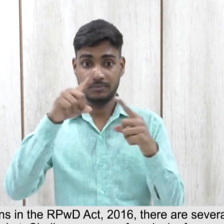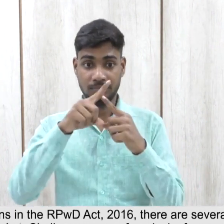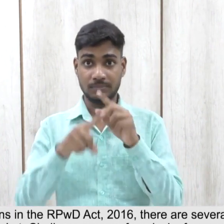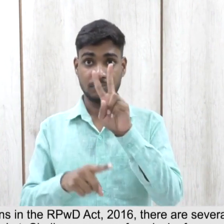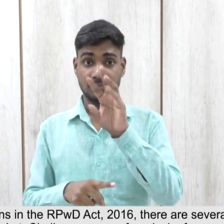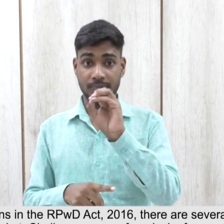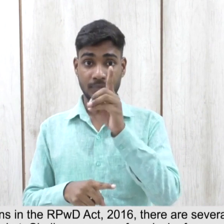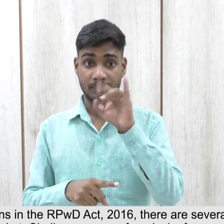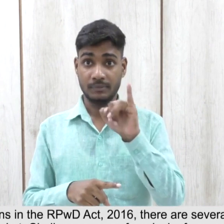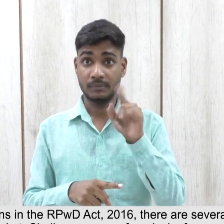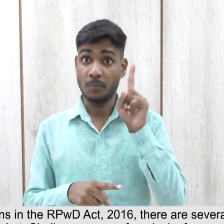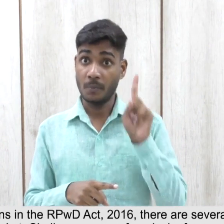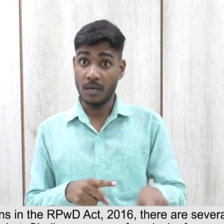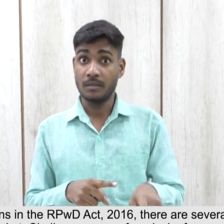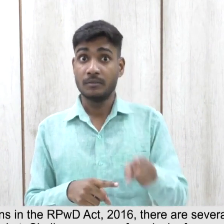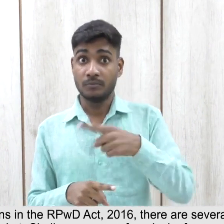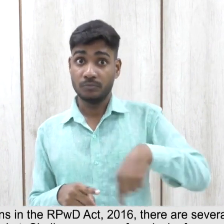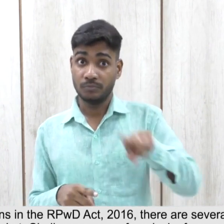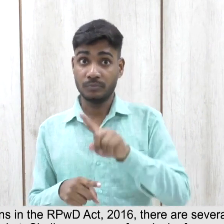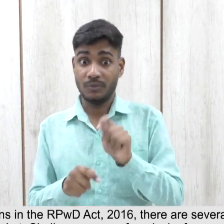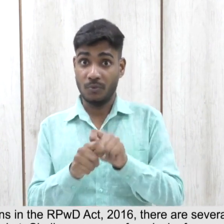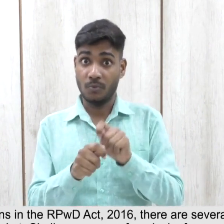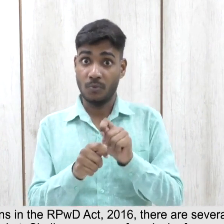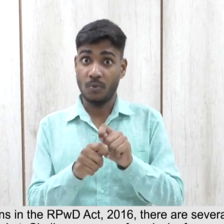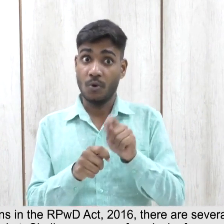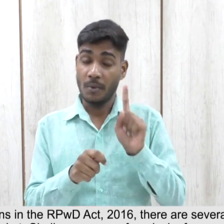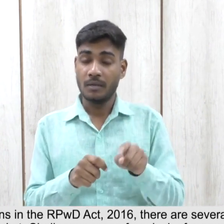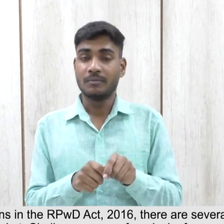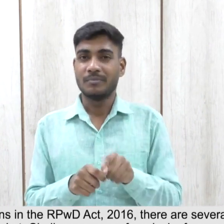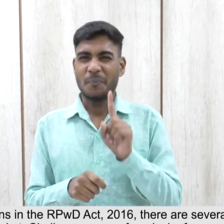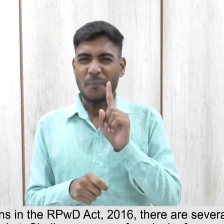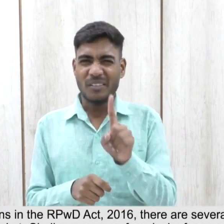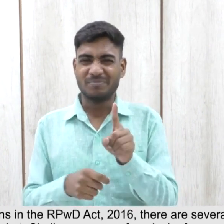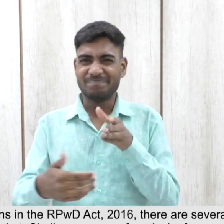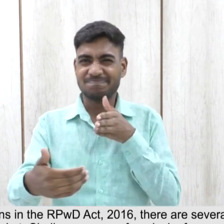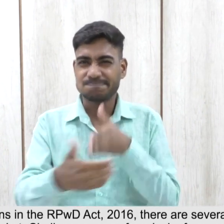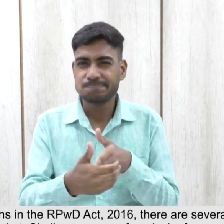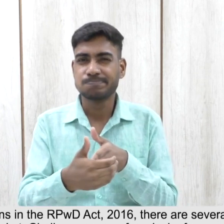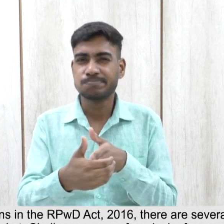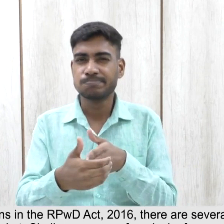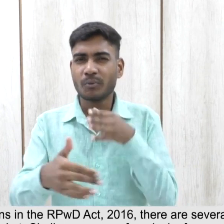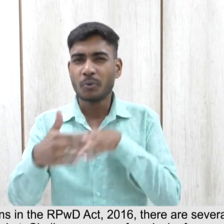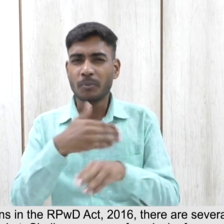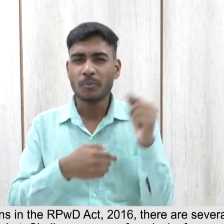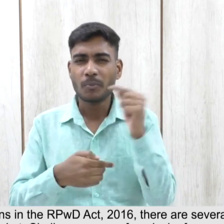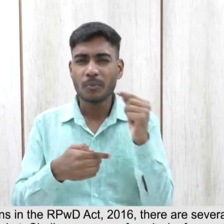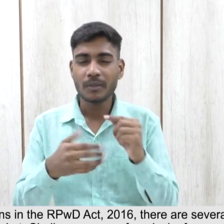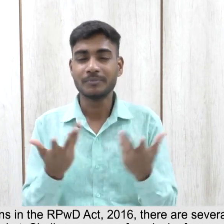Despite the provisions in the RPWD Act 2016, there are several barriers for PWDs to enter the employment market 8